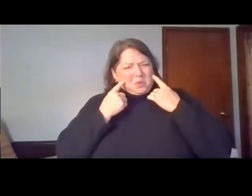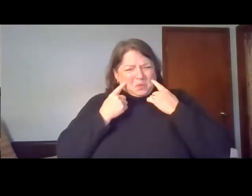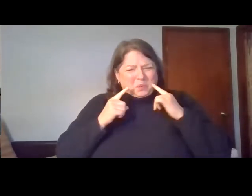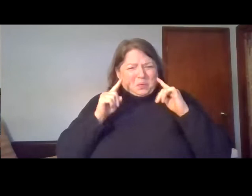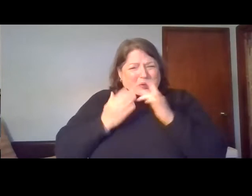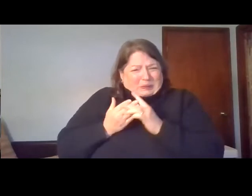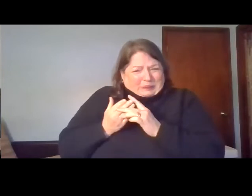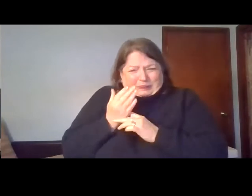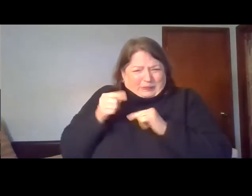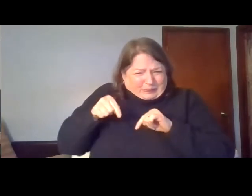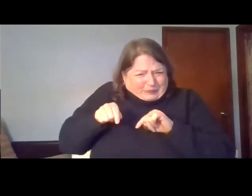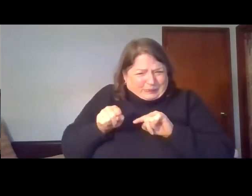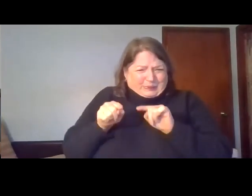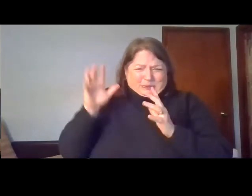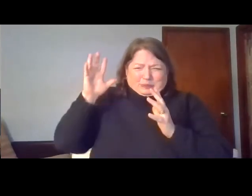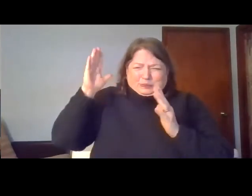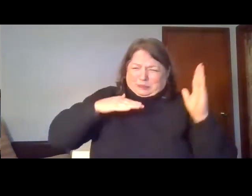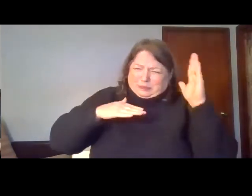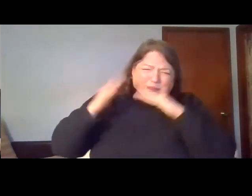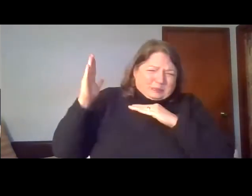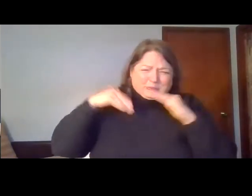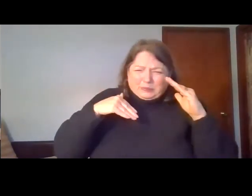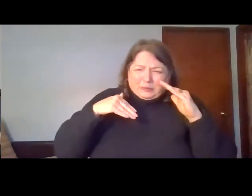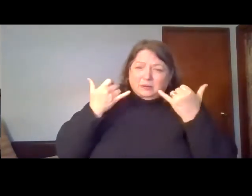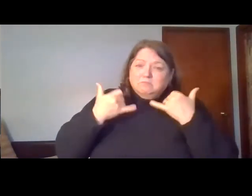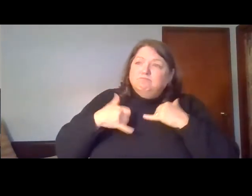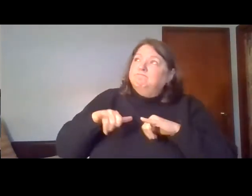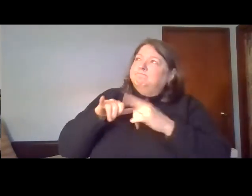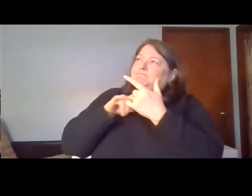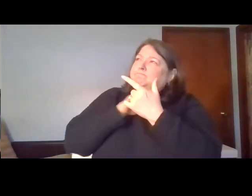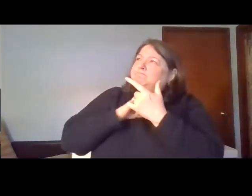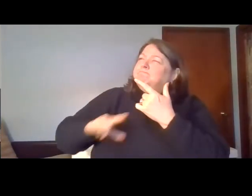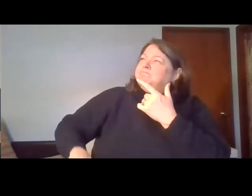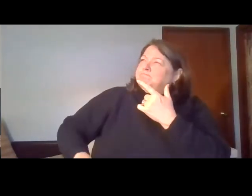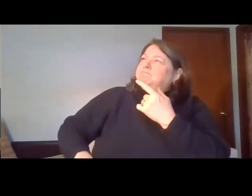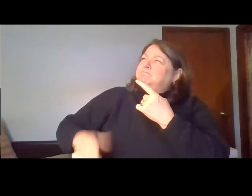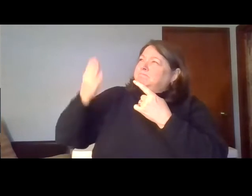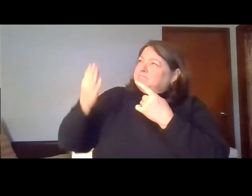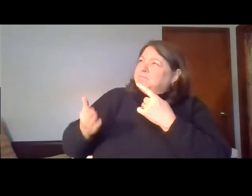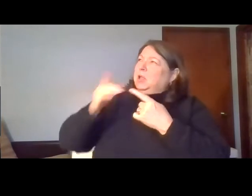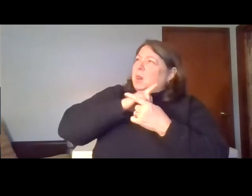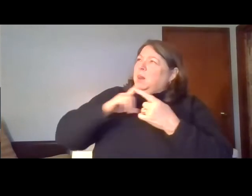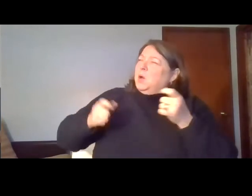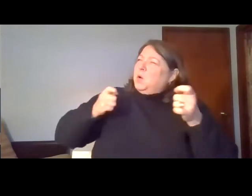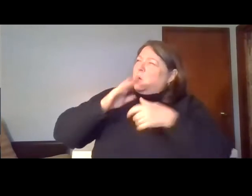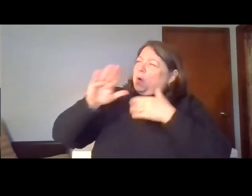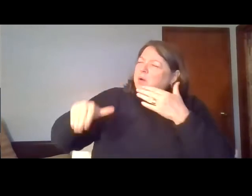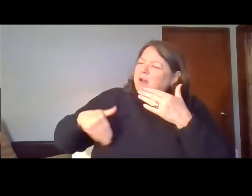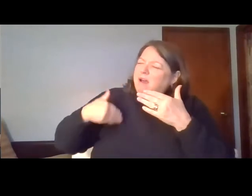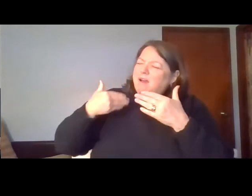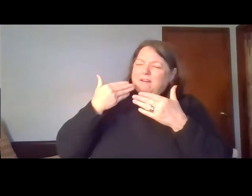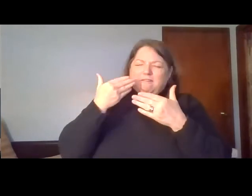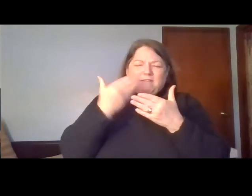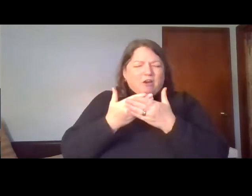the storm. He is Lord, Lord